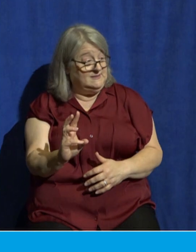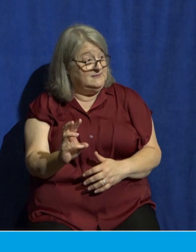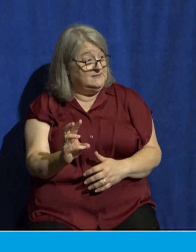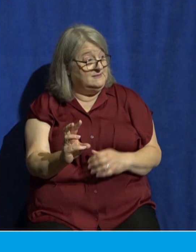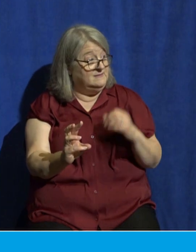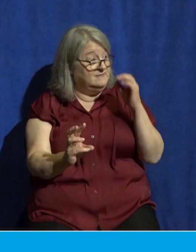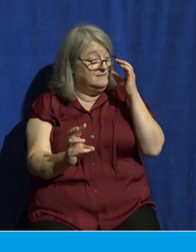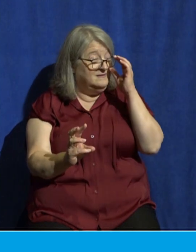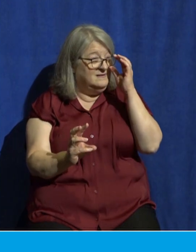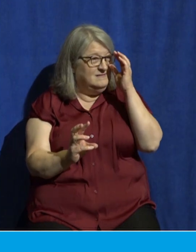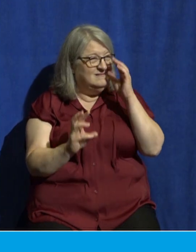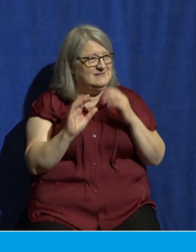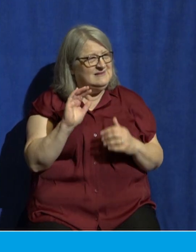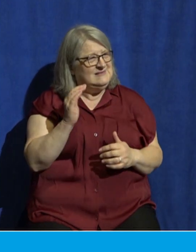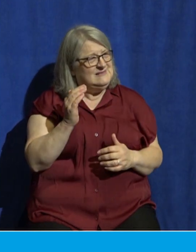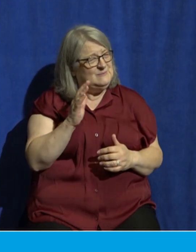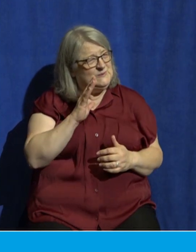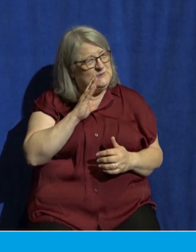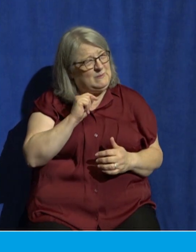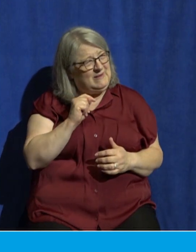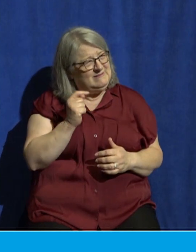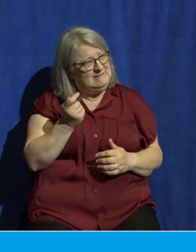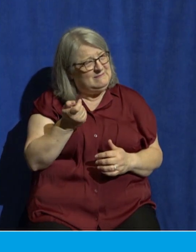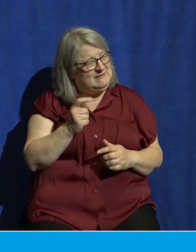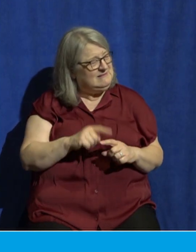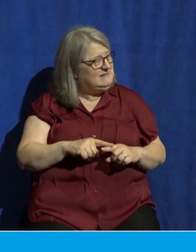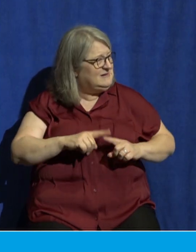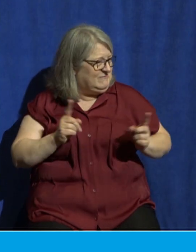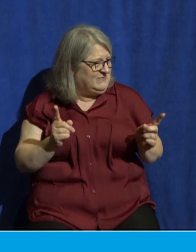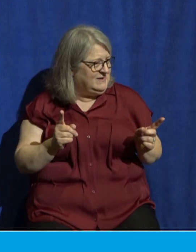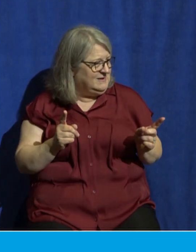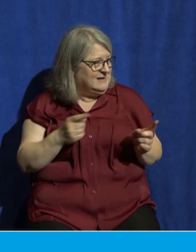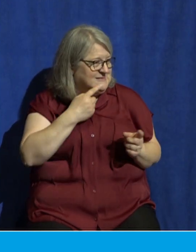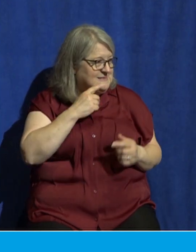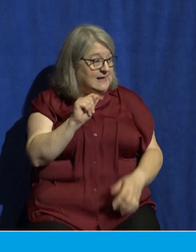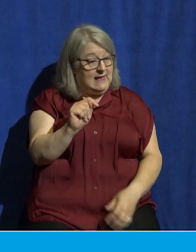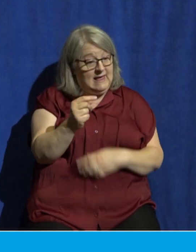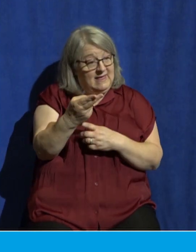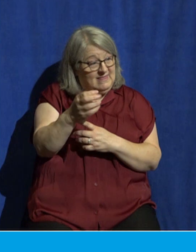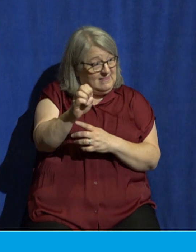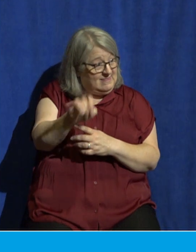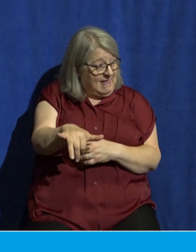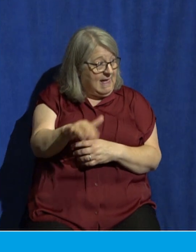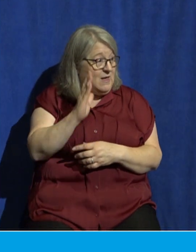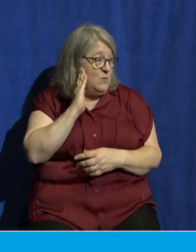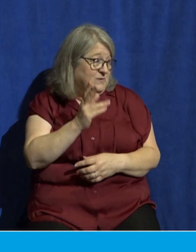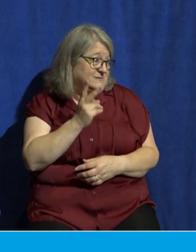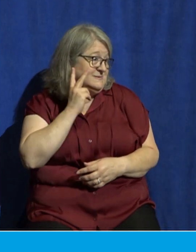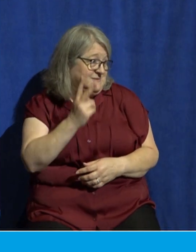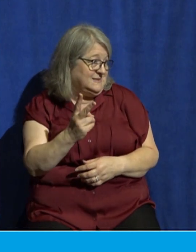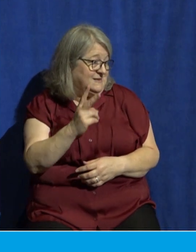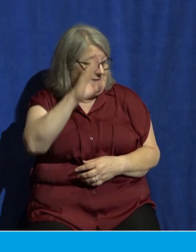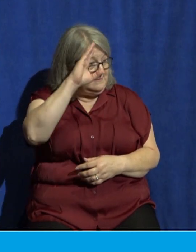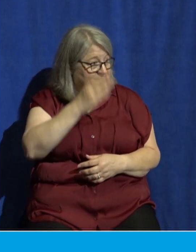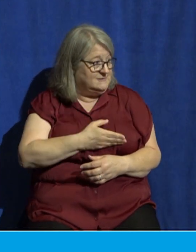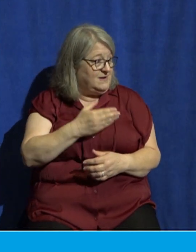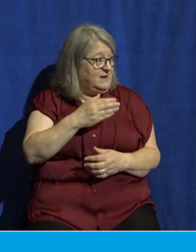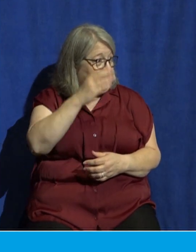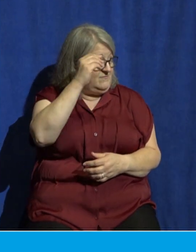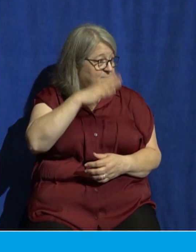talking about something different because he says, and then they will see the Son of Man coming on the clouds, clearly referring